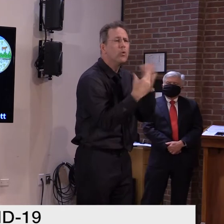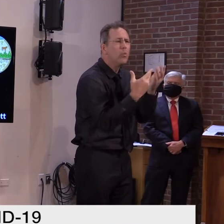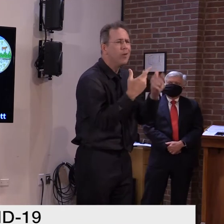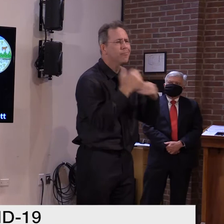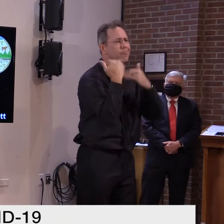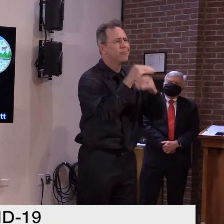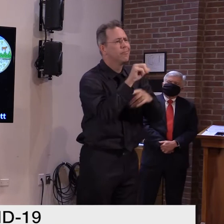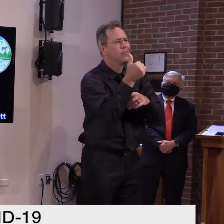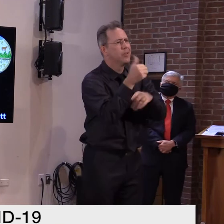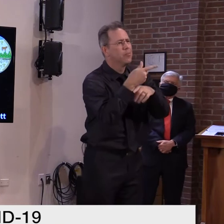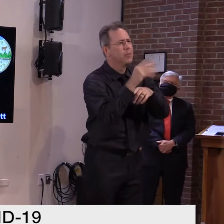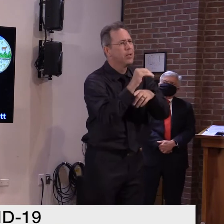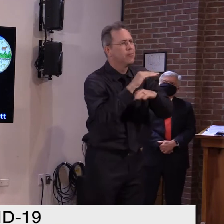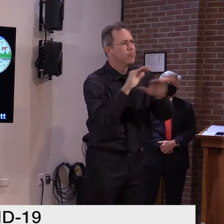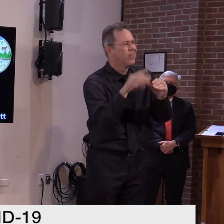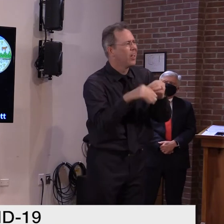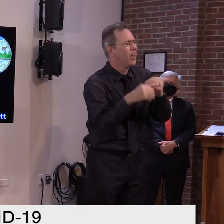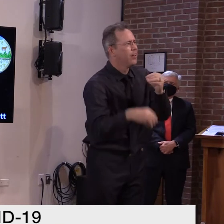as possible.